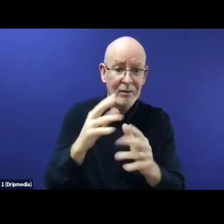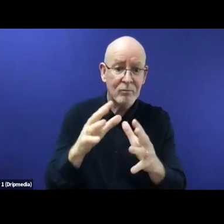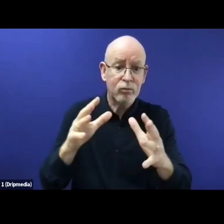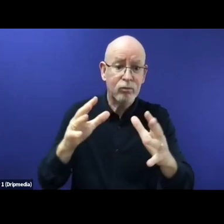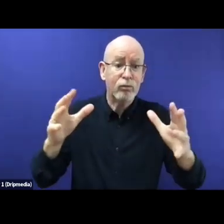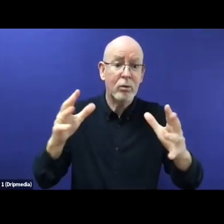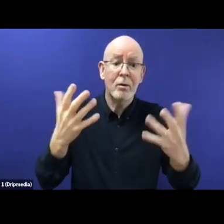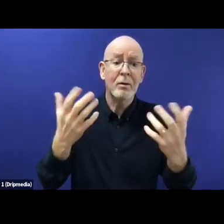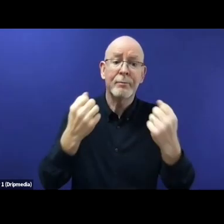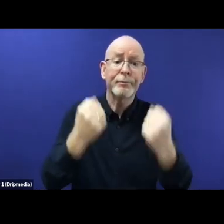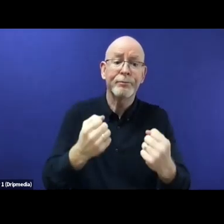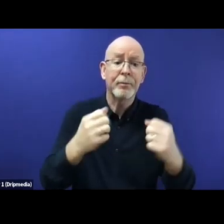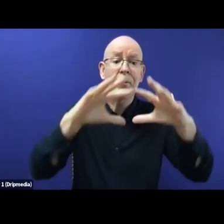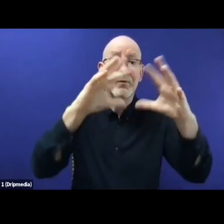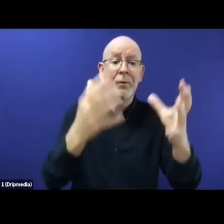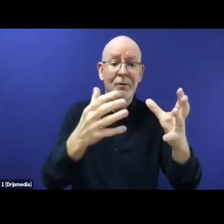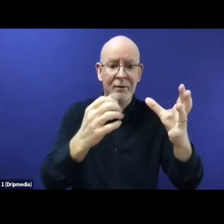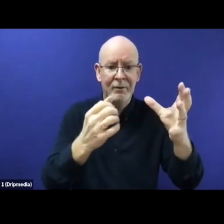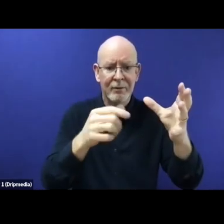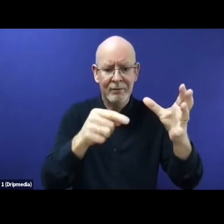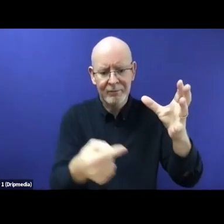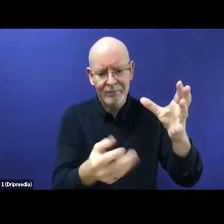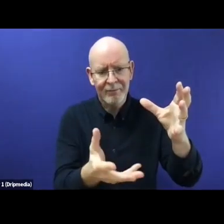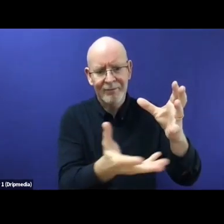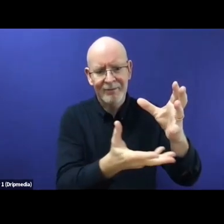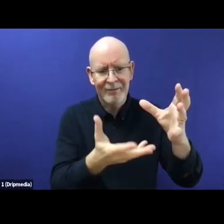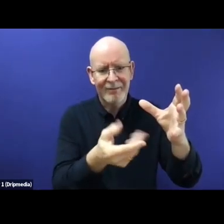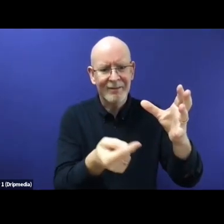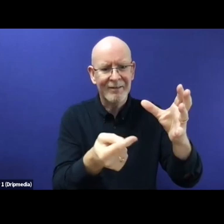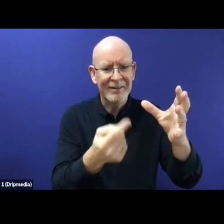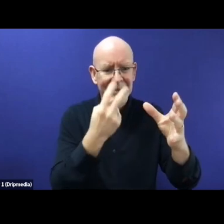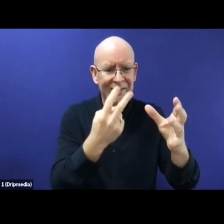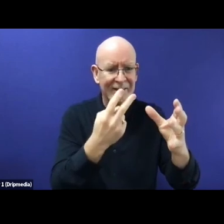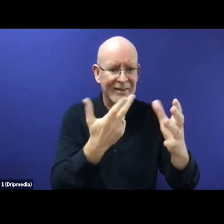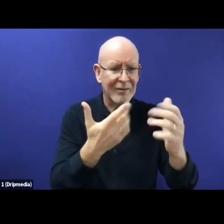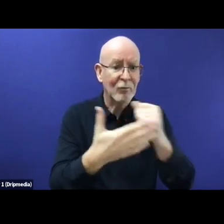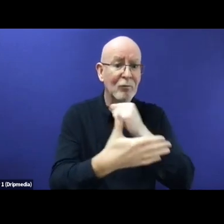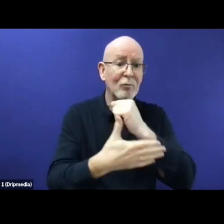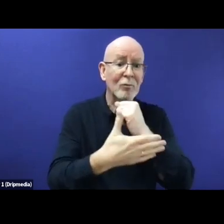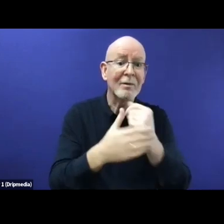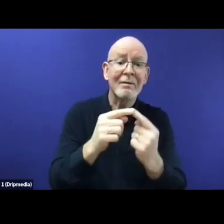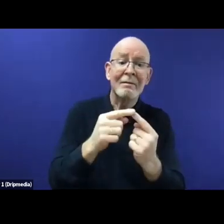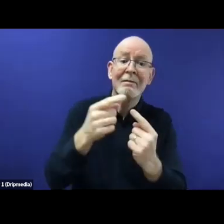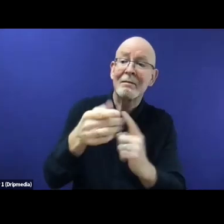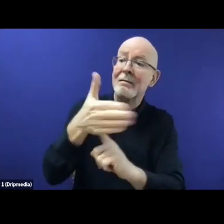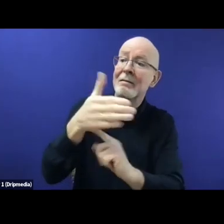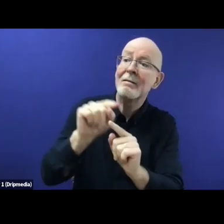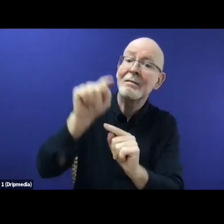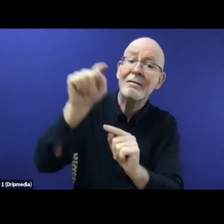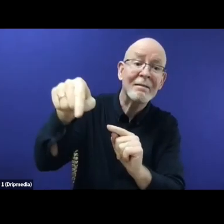migration is that actually migrants are settling farther away than their countries of origin, that they're traveling farther.